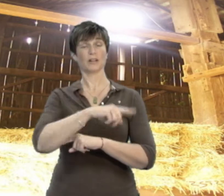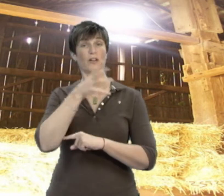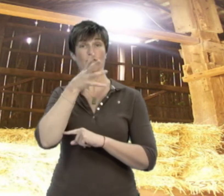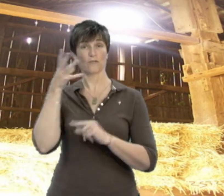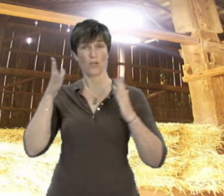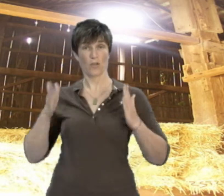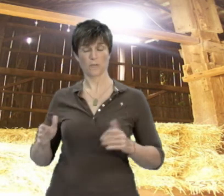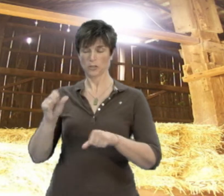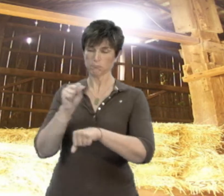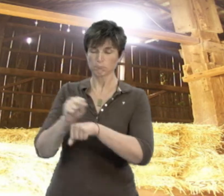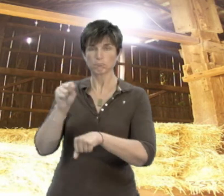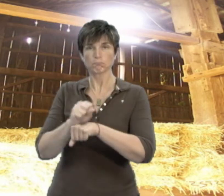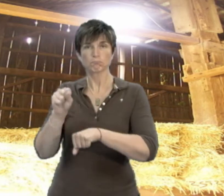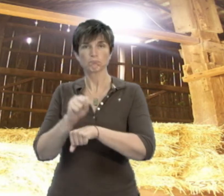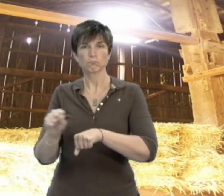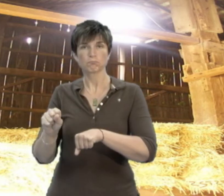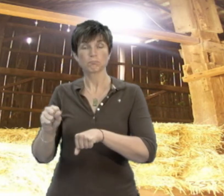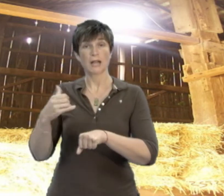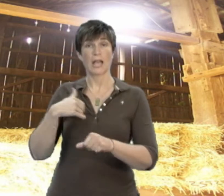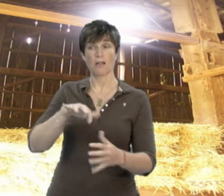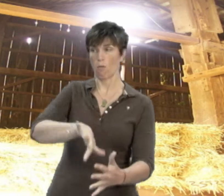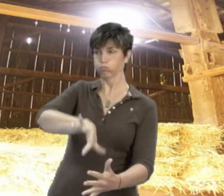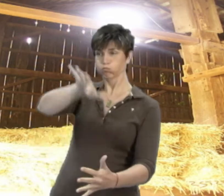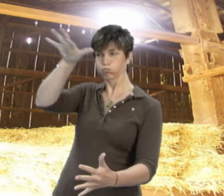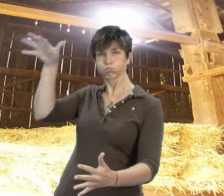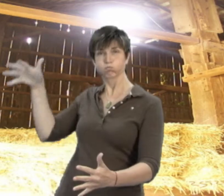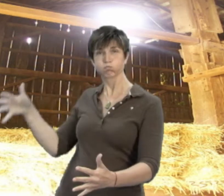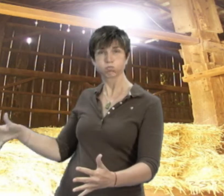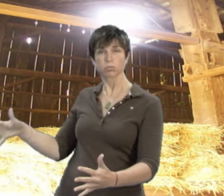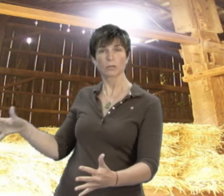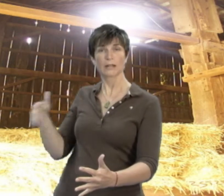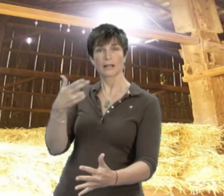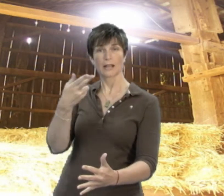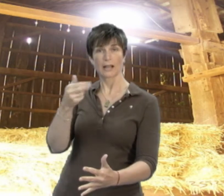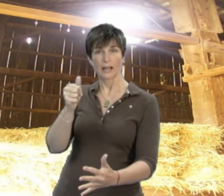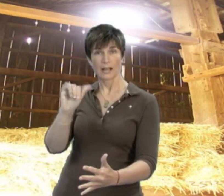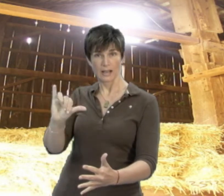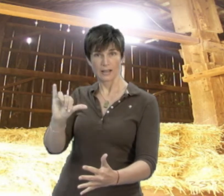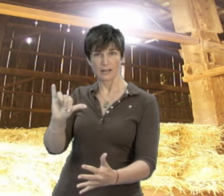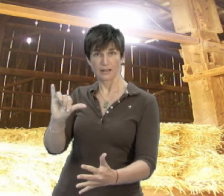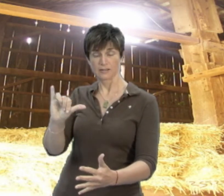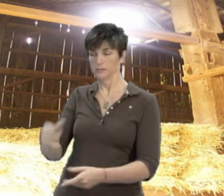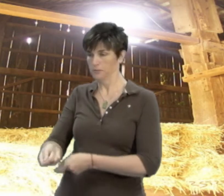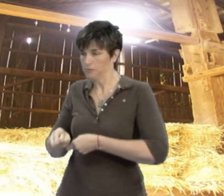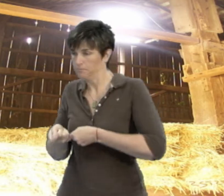The farmer had just finished filling the manger with hay when the dog came by.